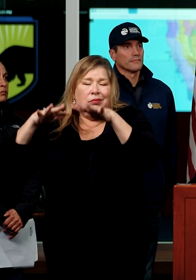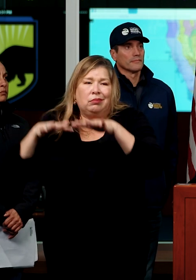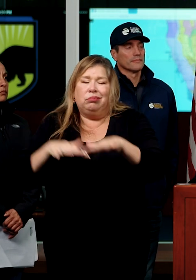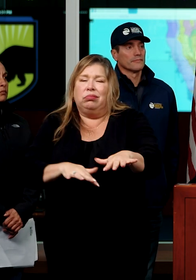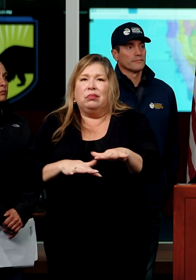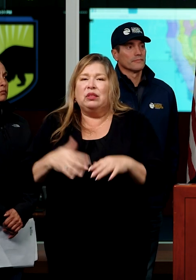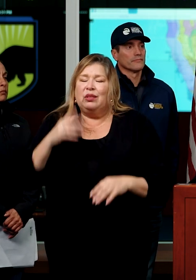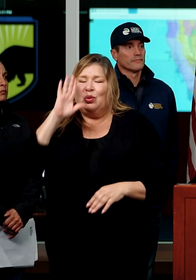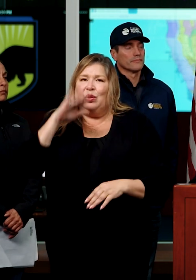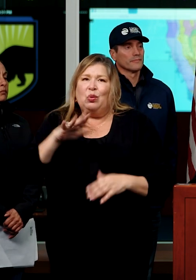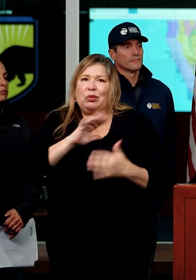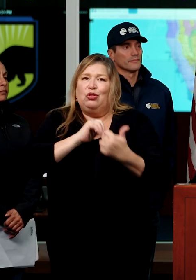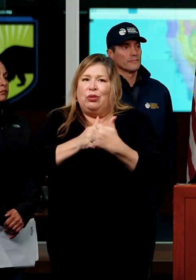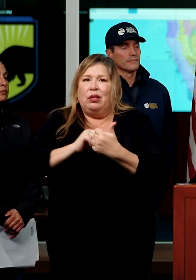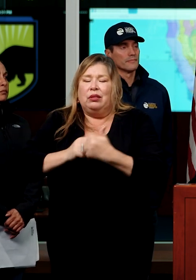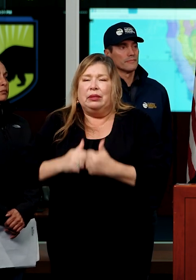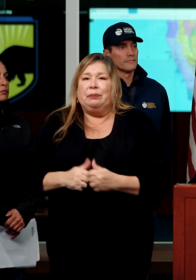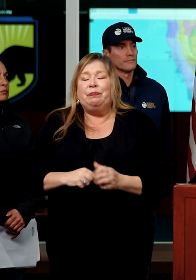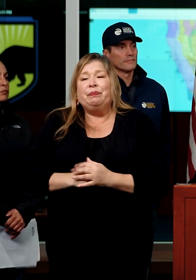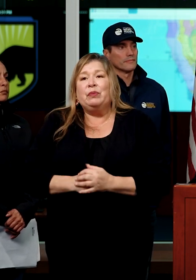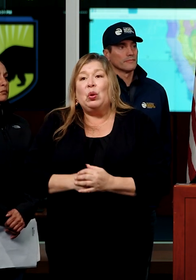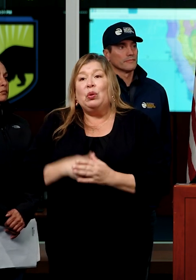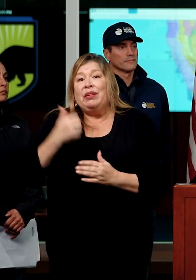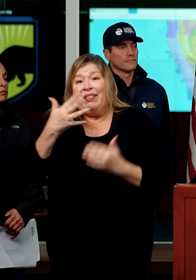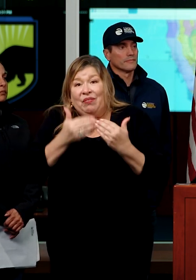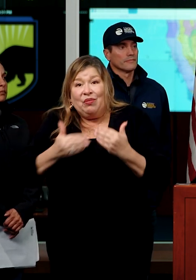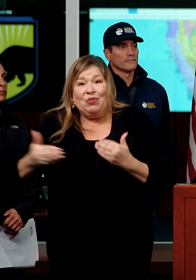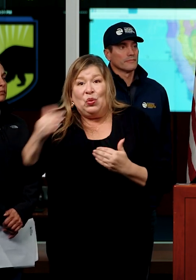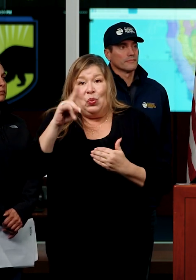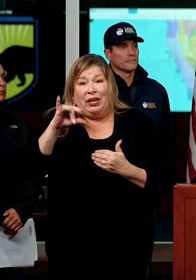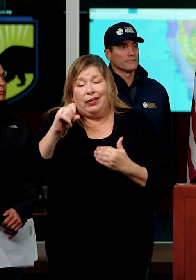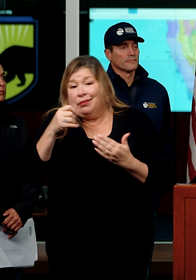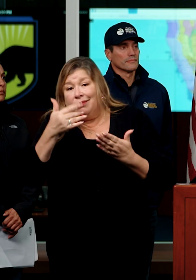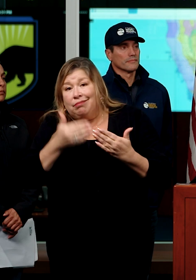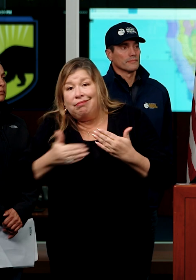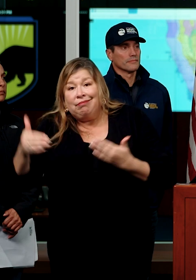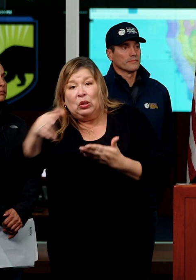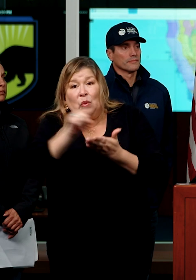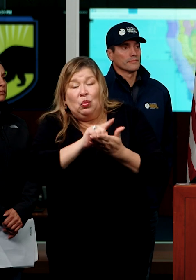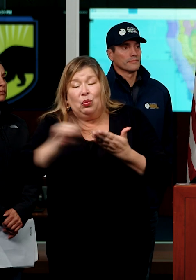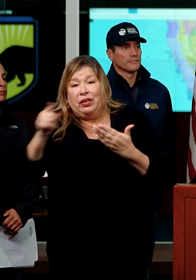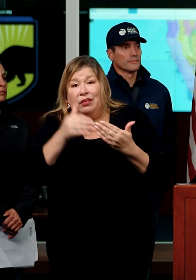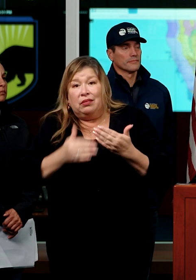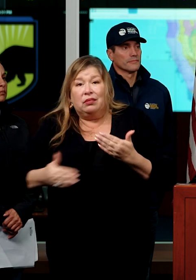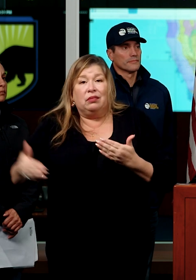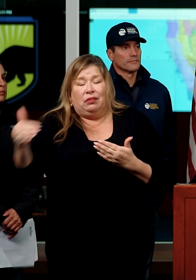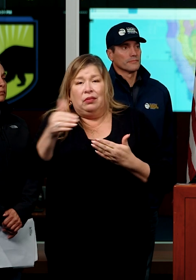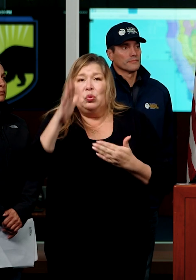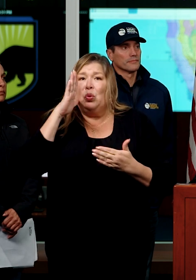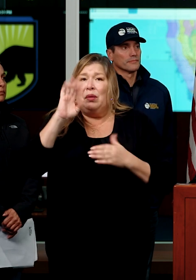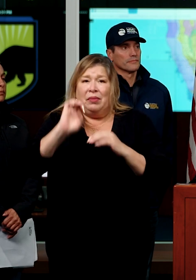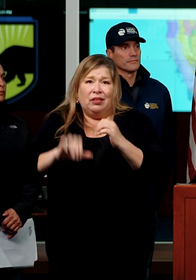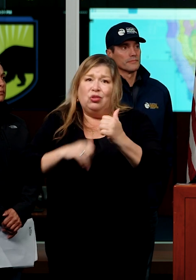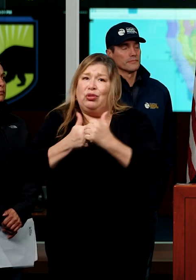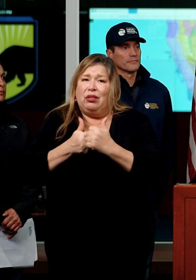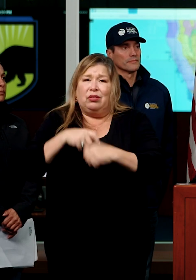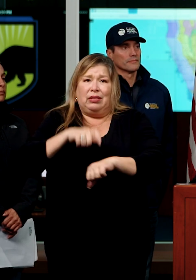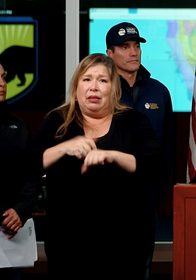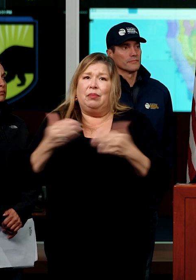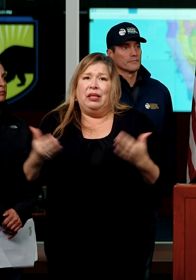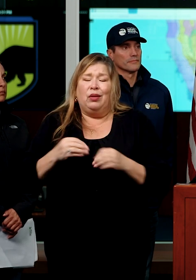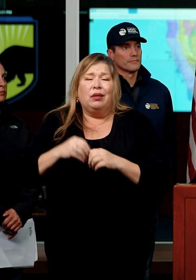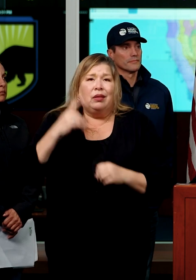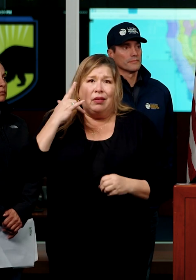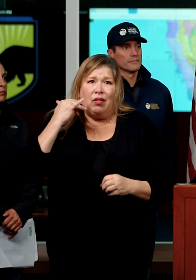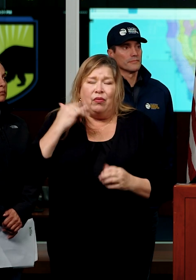challenges. So in the next few days, going through the extended week, uh, going to be, um, a challenging time for us here in the state of